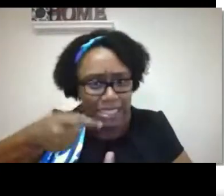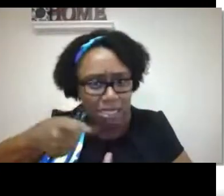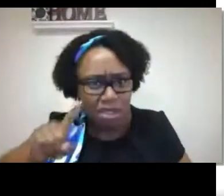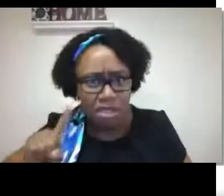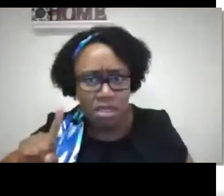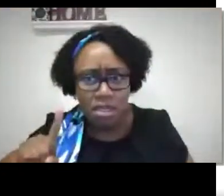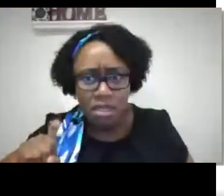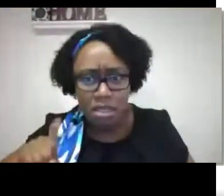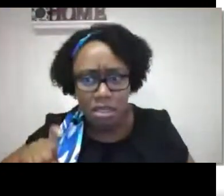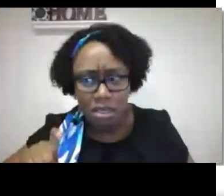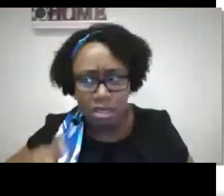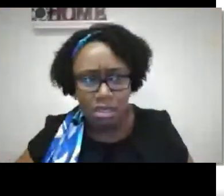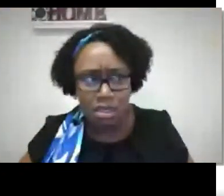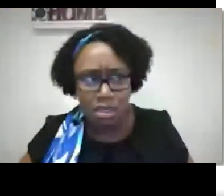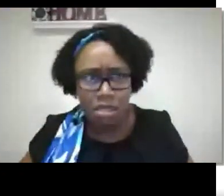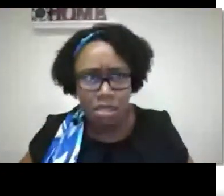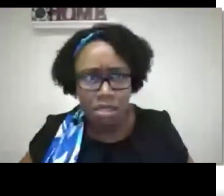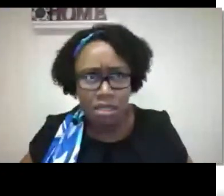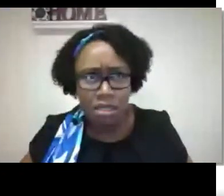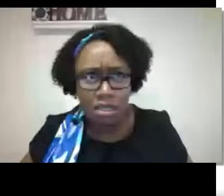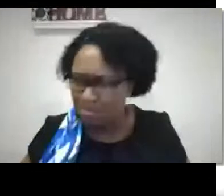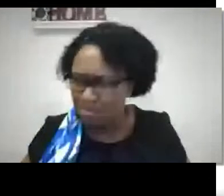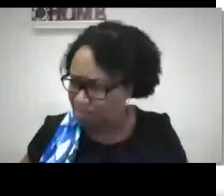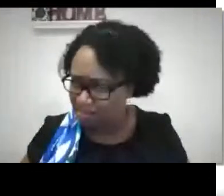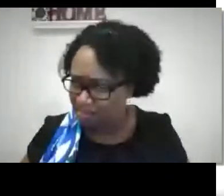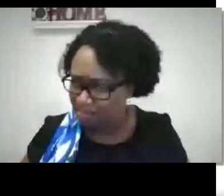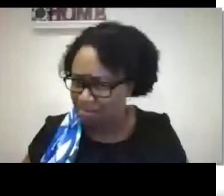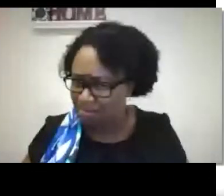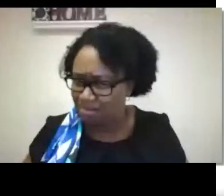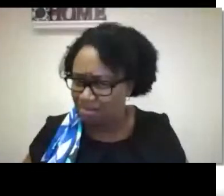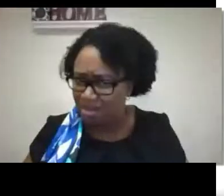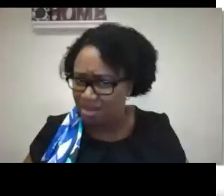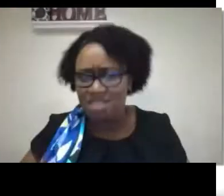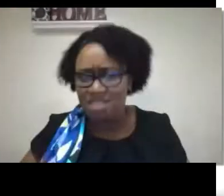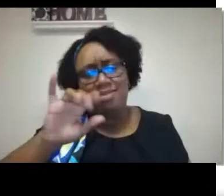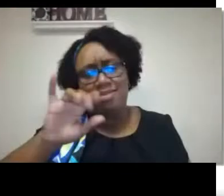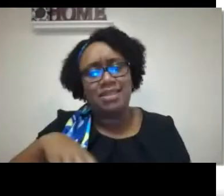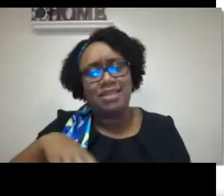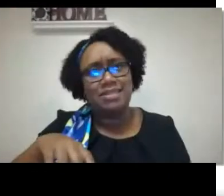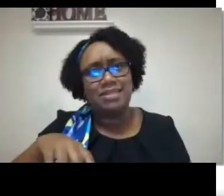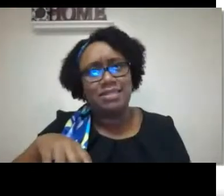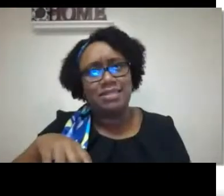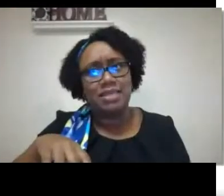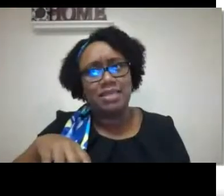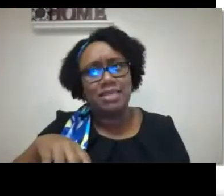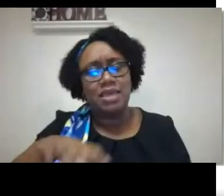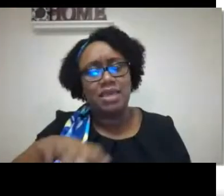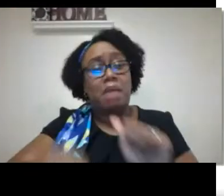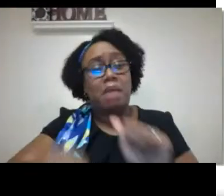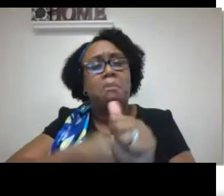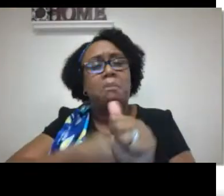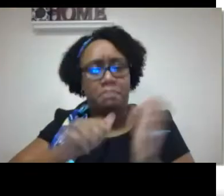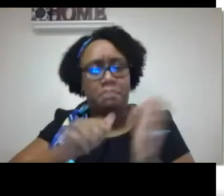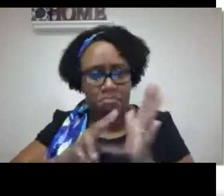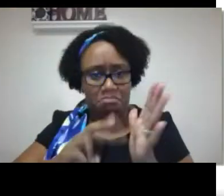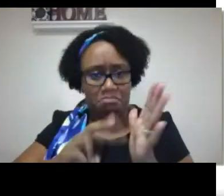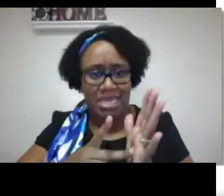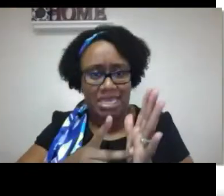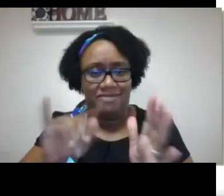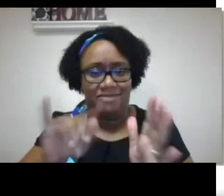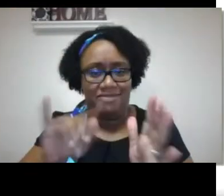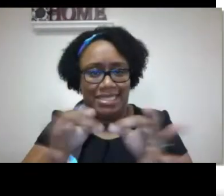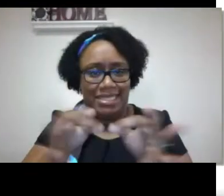does that mean the connection to your brain closes? And your mind no longer receives stimulation? Is that